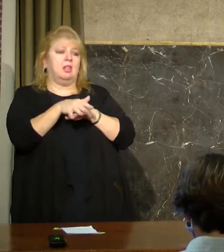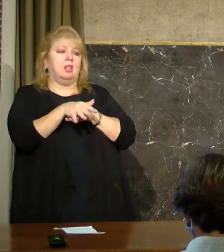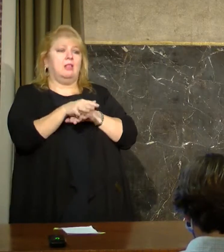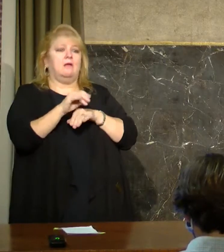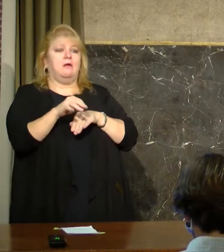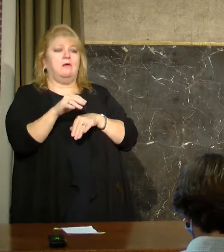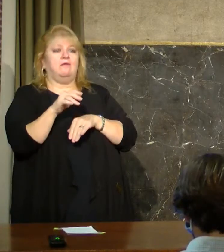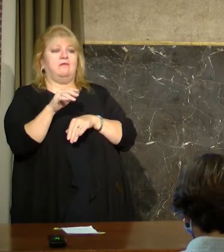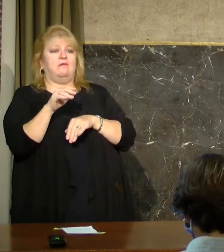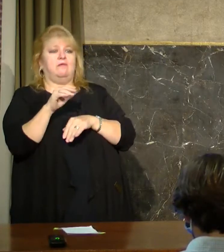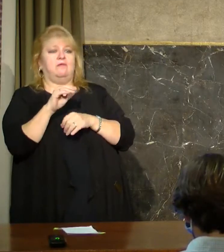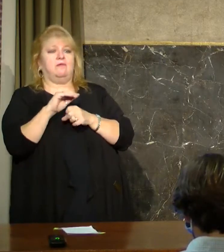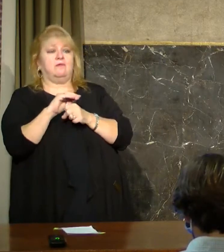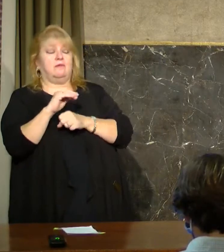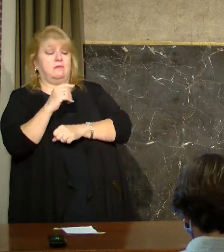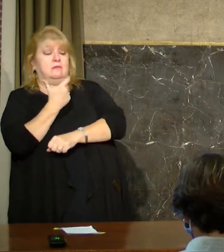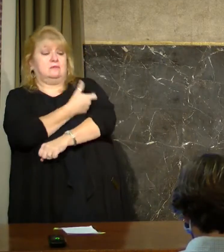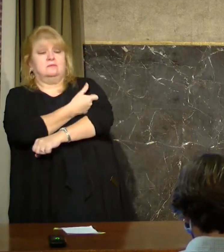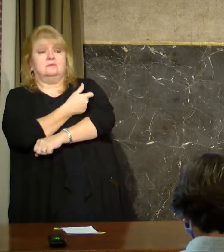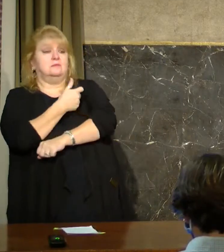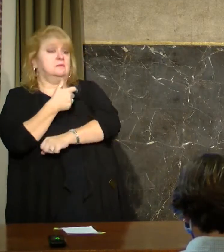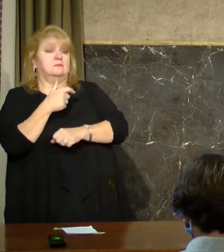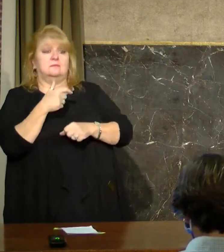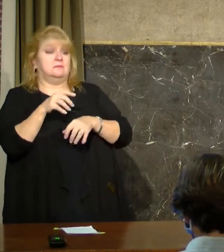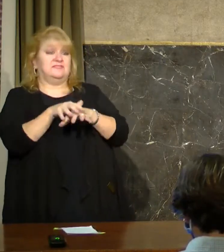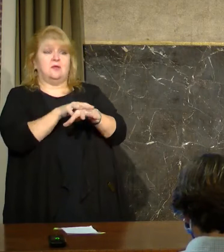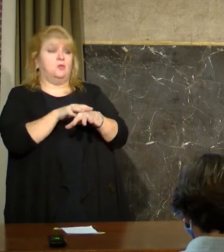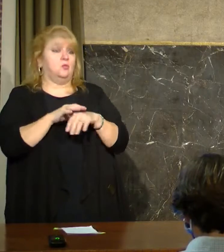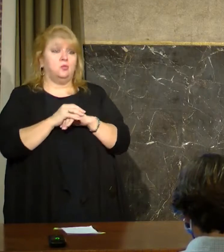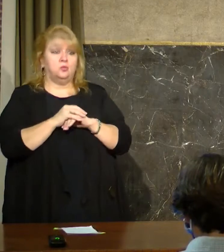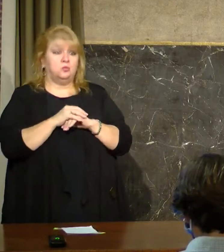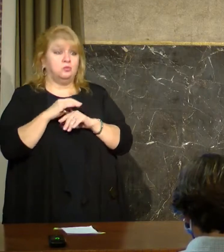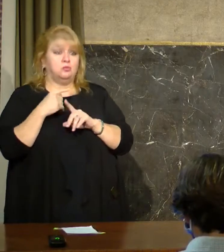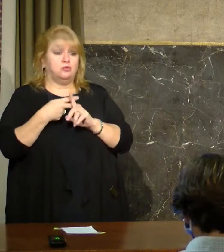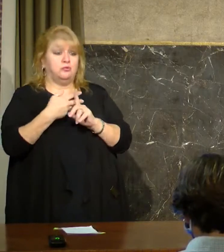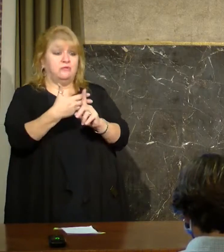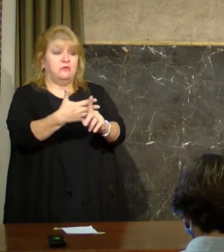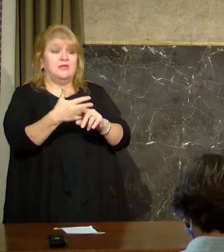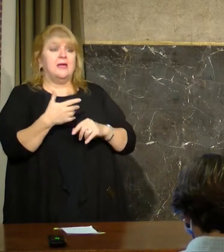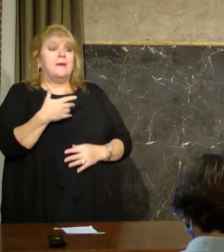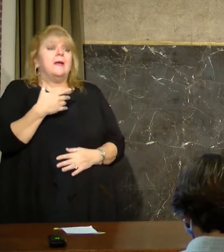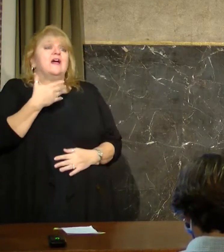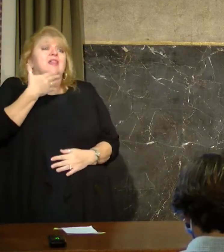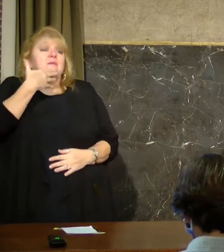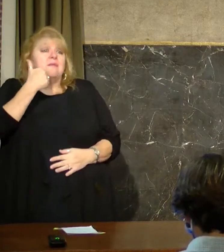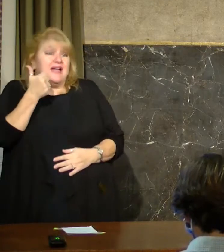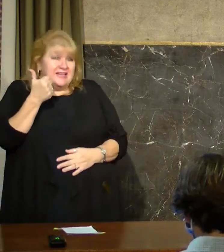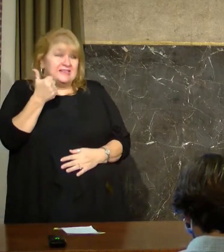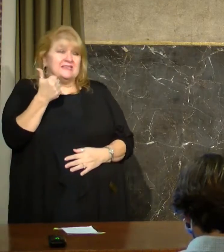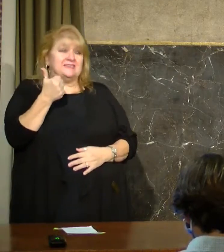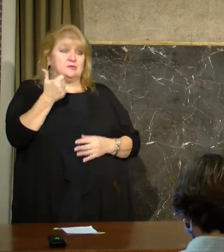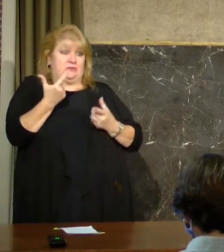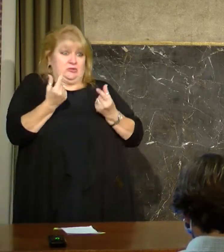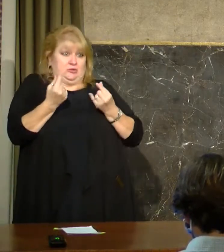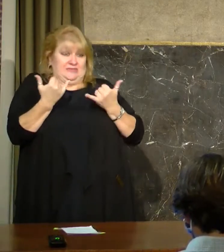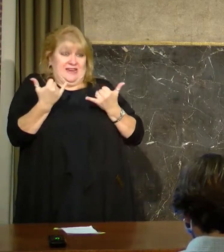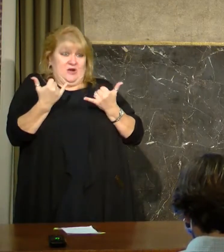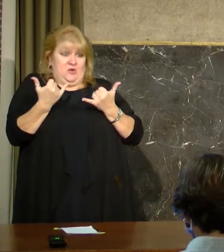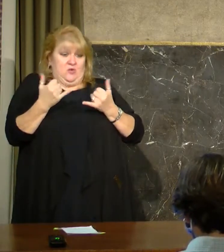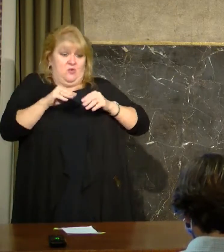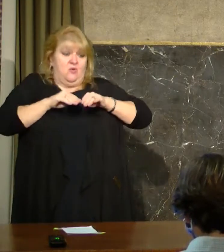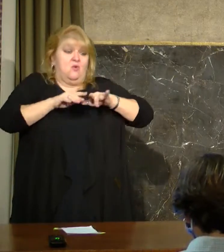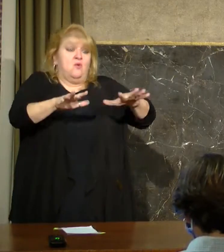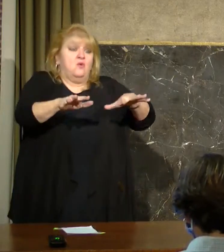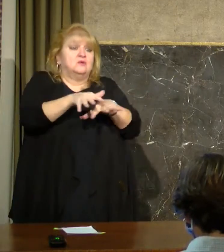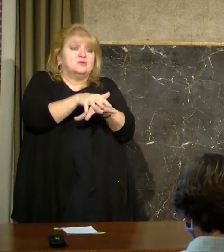mask remains the most effective tool we have at our disposal. It is not the vaccine. But we are going to do everything we can to ramp